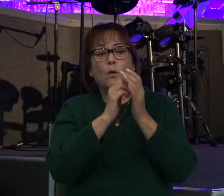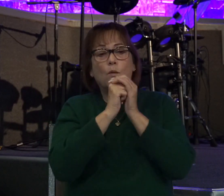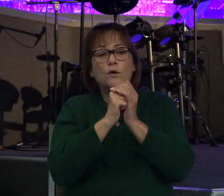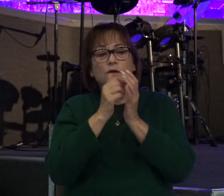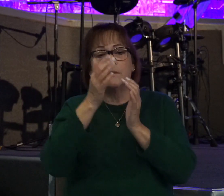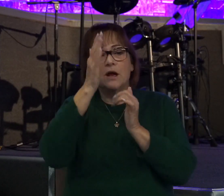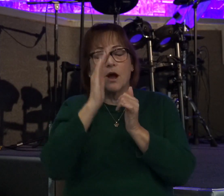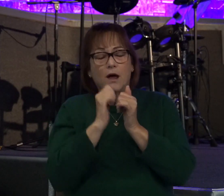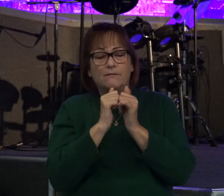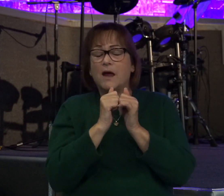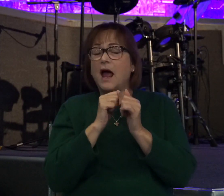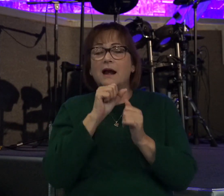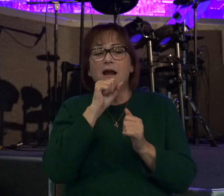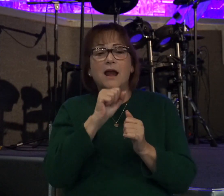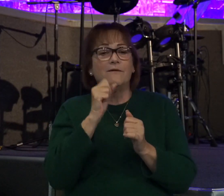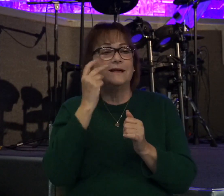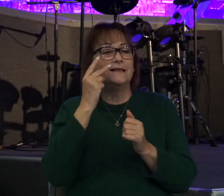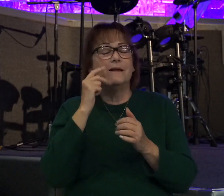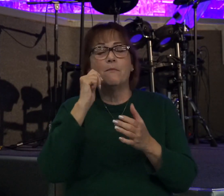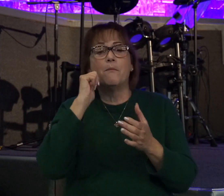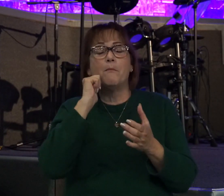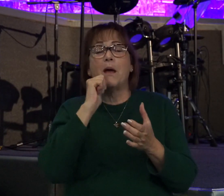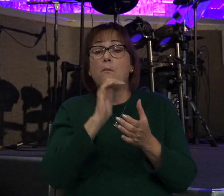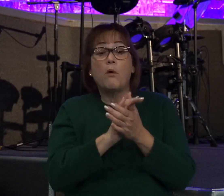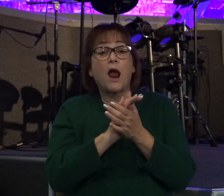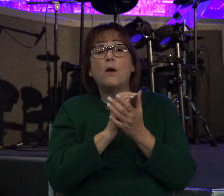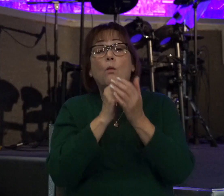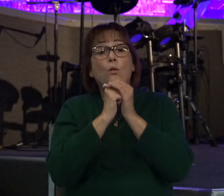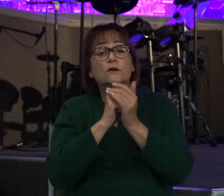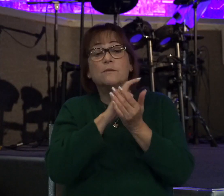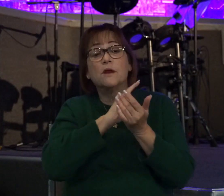I love to see my bride worshiping the Lord, praying.